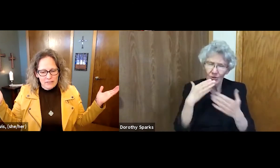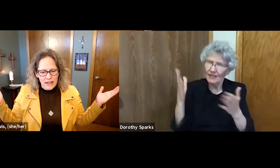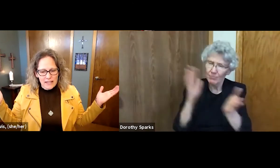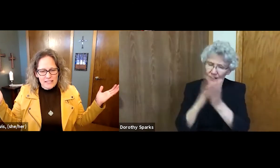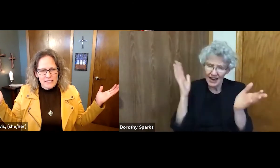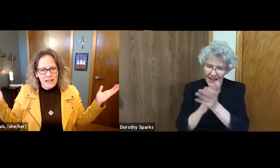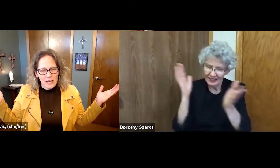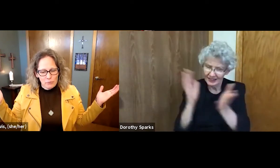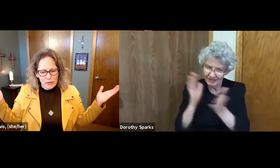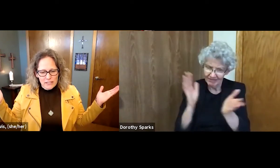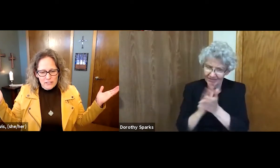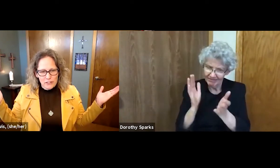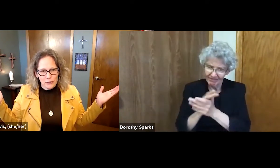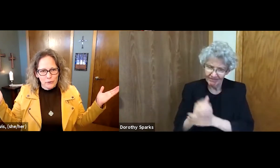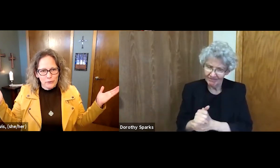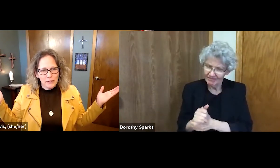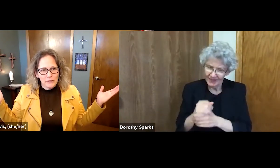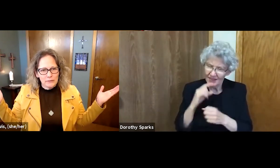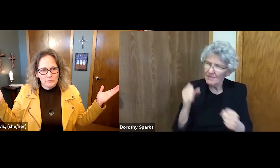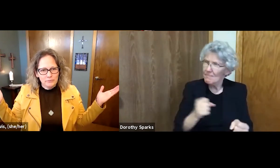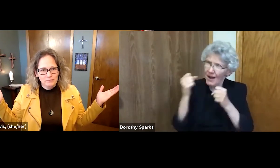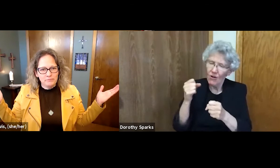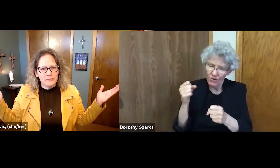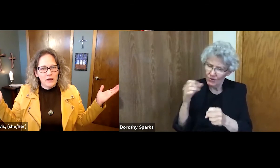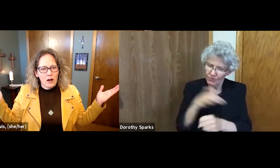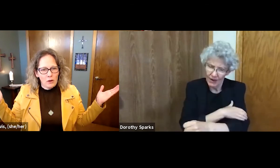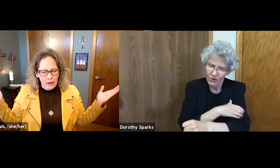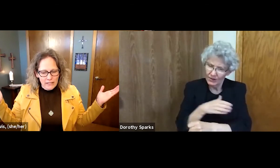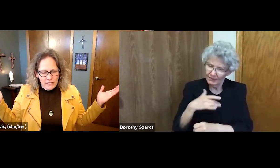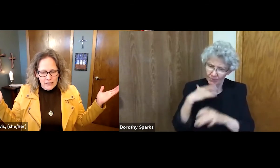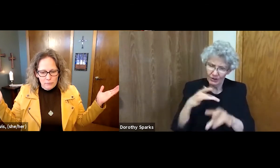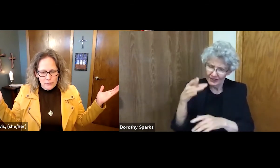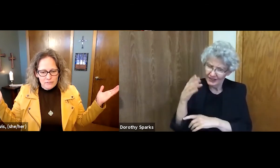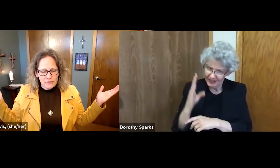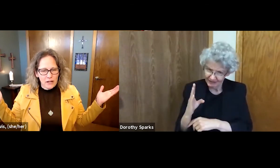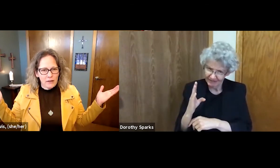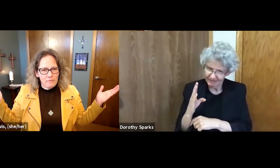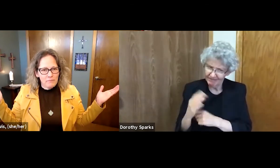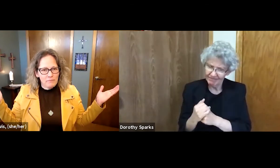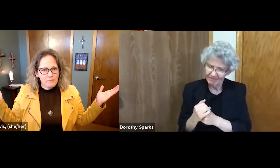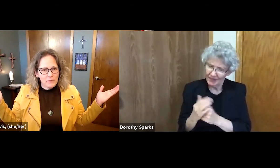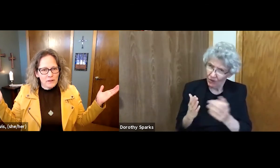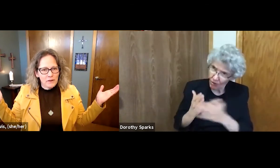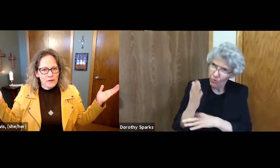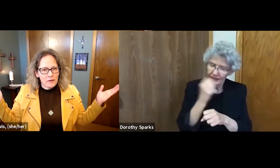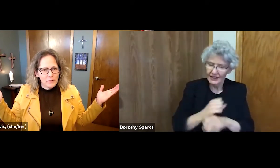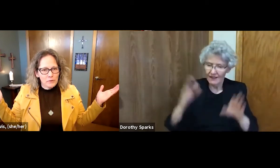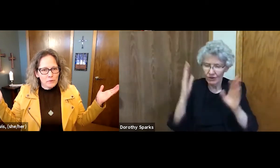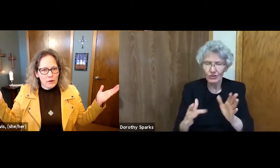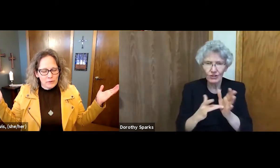thanks and praise to you, almighty and merciful God, through our